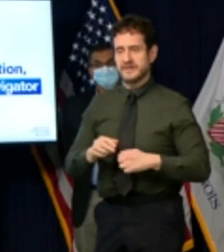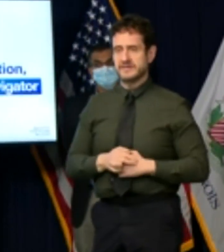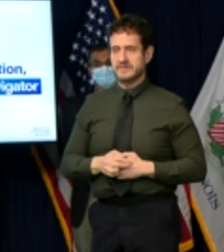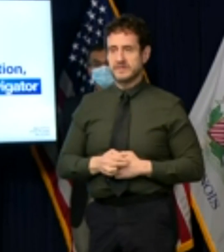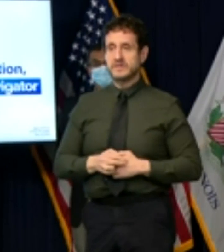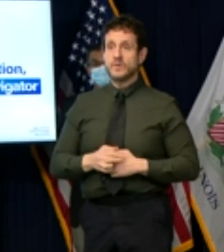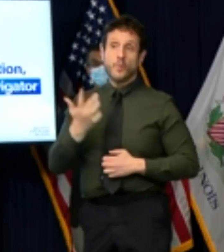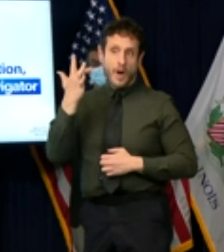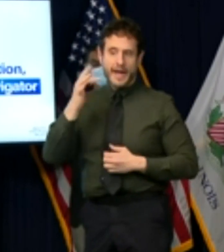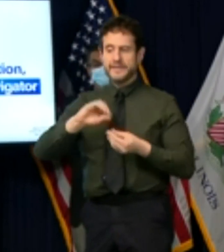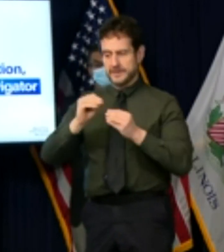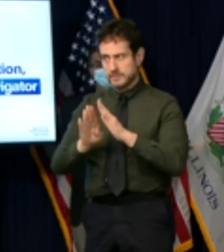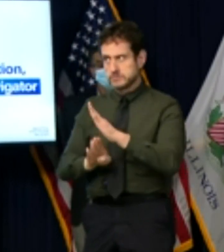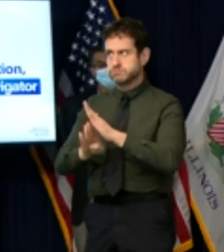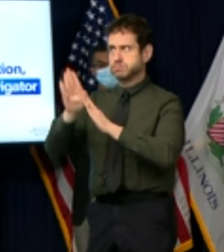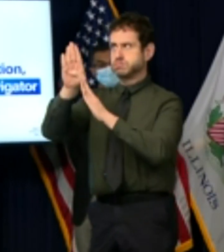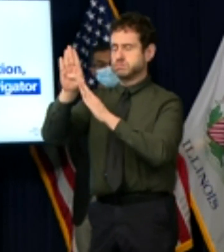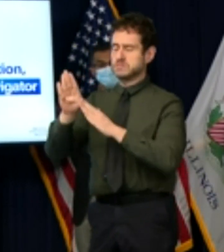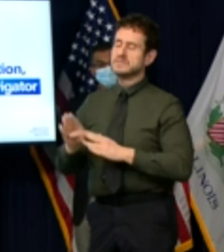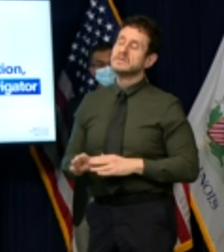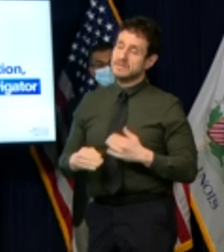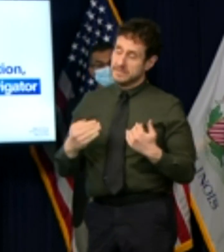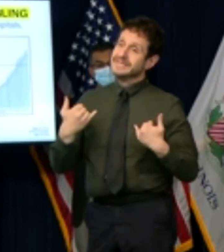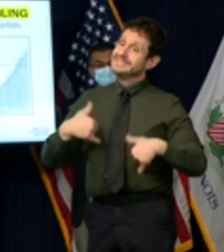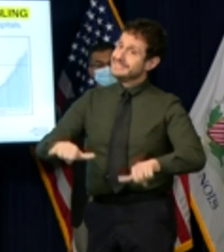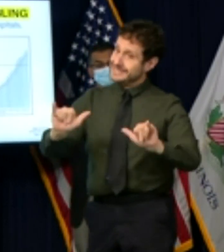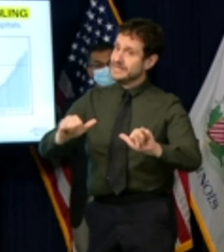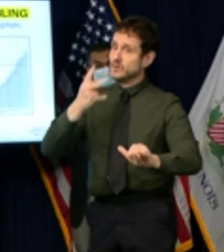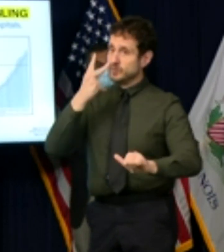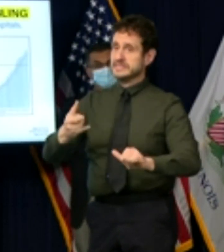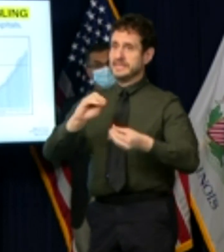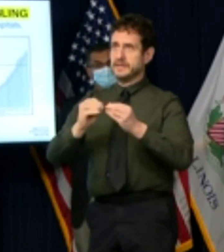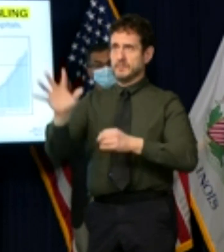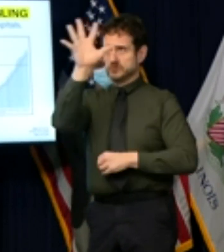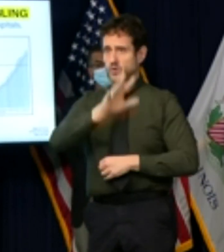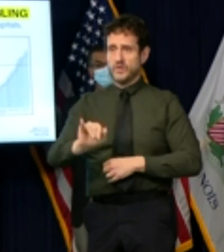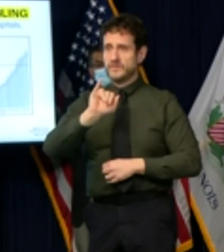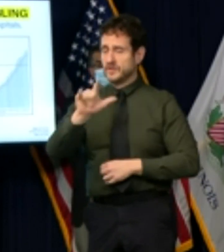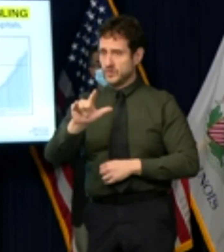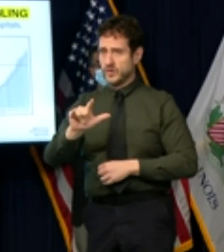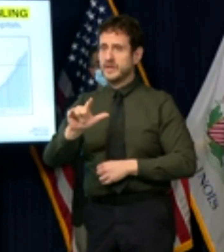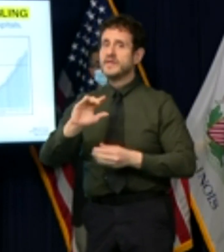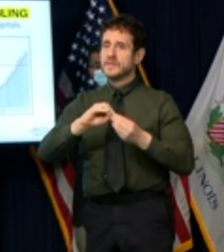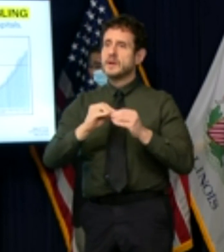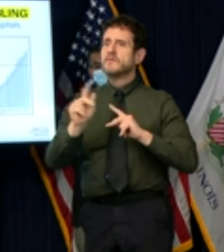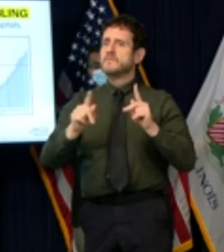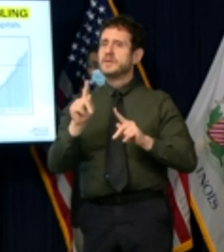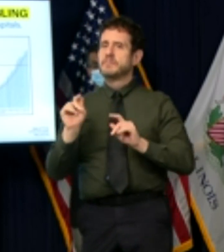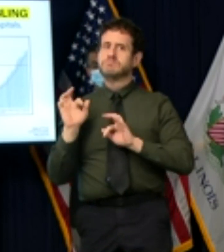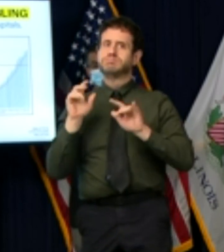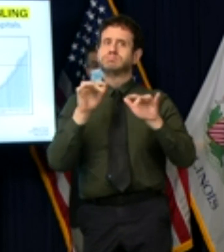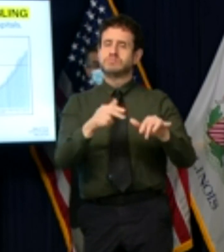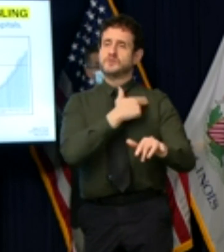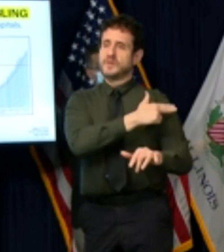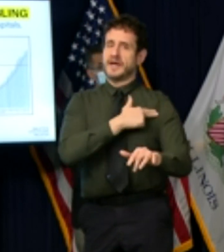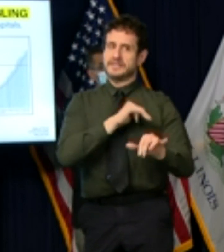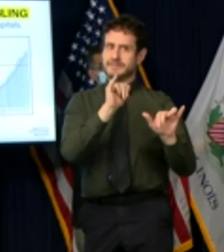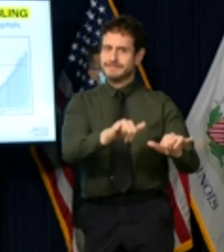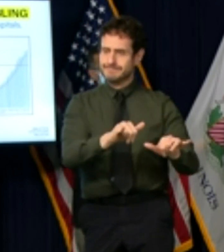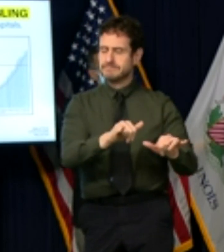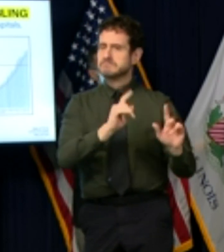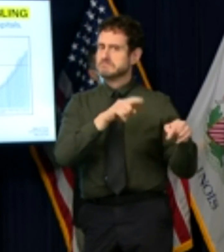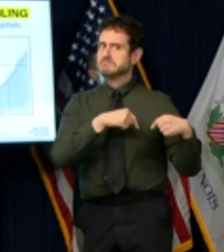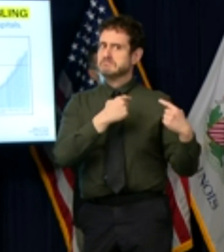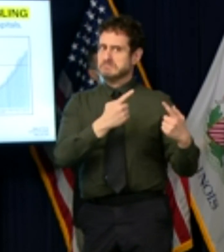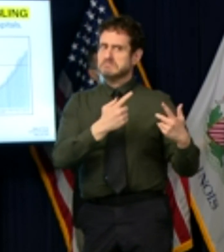and we'll to see concerning trends statewide in our hospitalization data but in the most recent two or